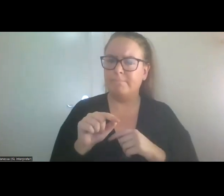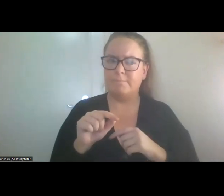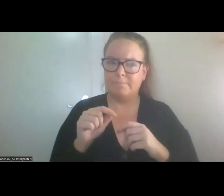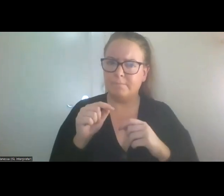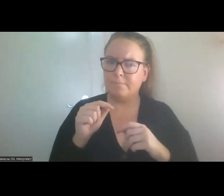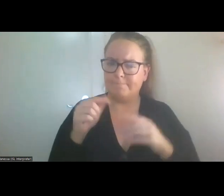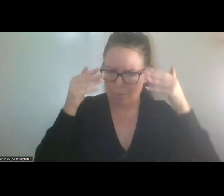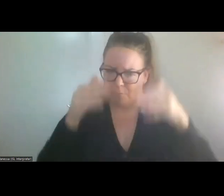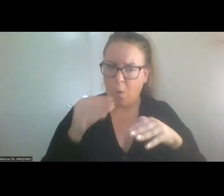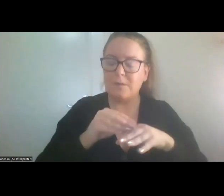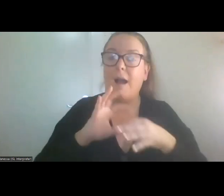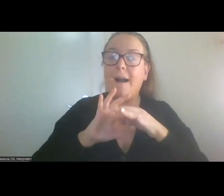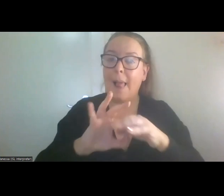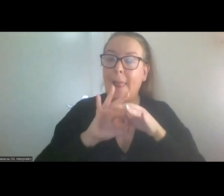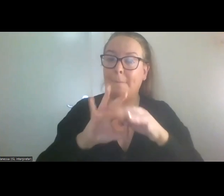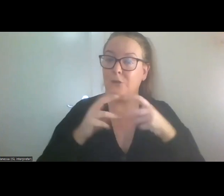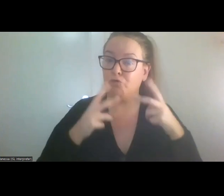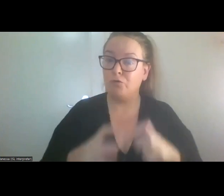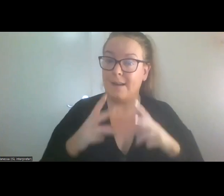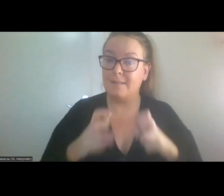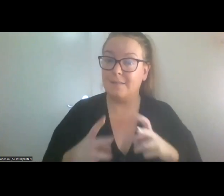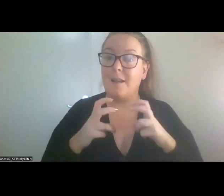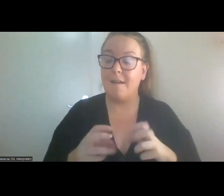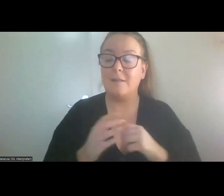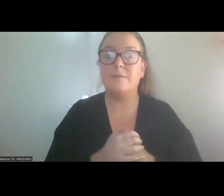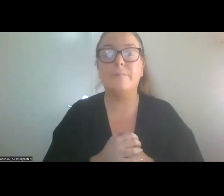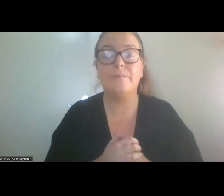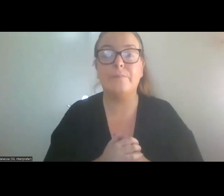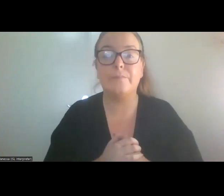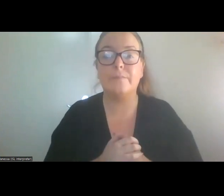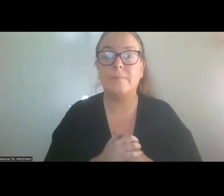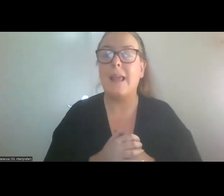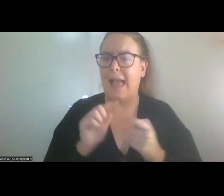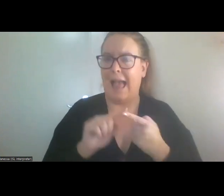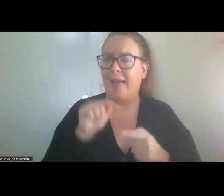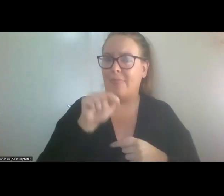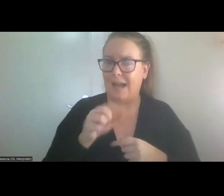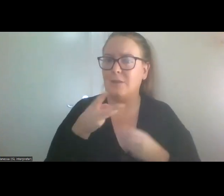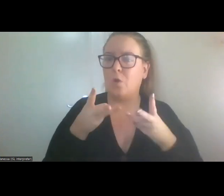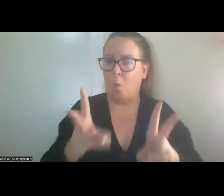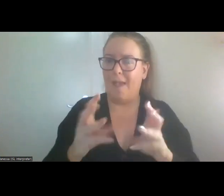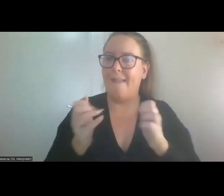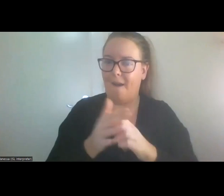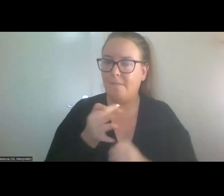research as the way of the future. When I was 18